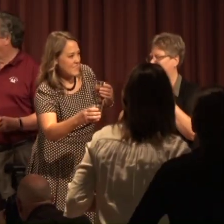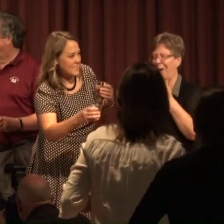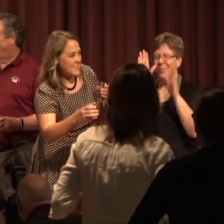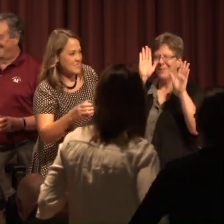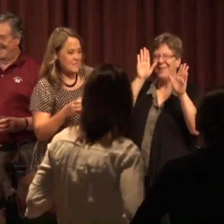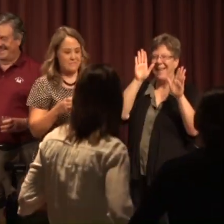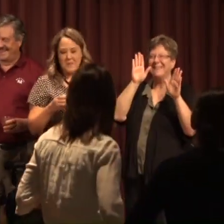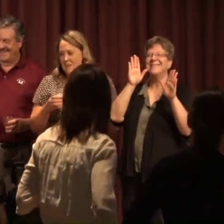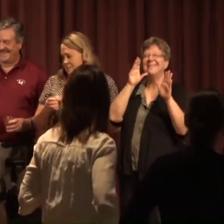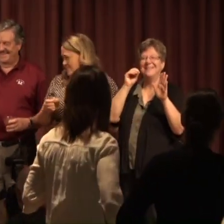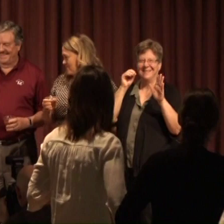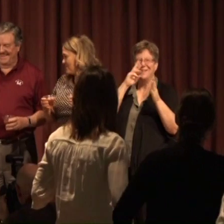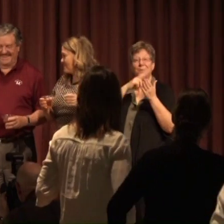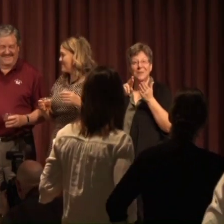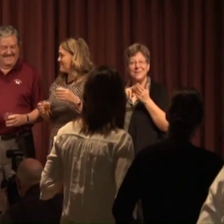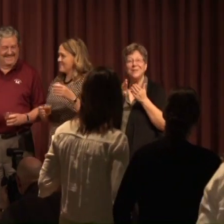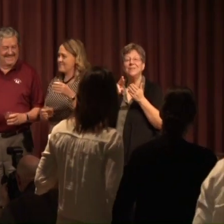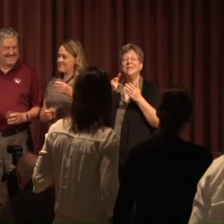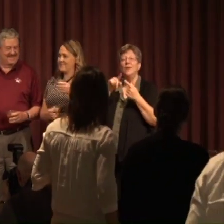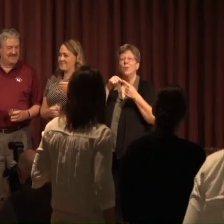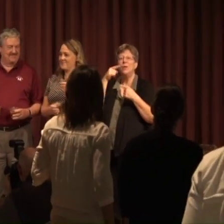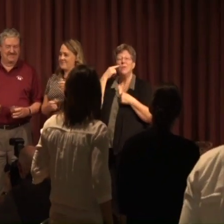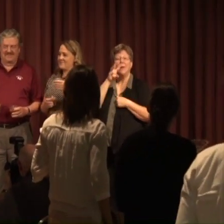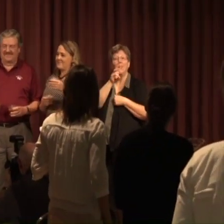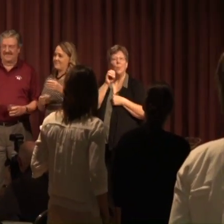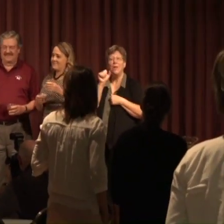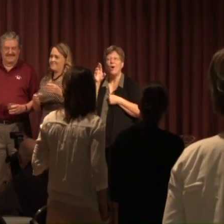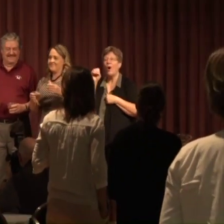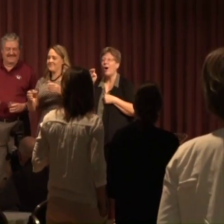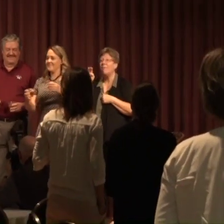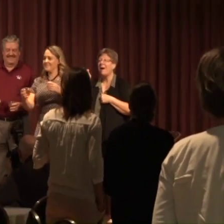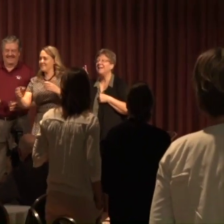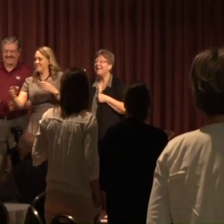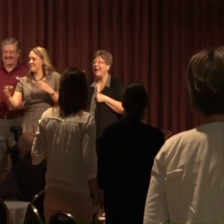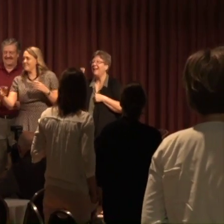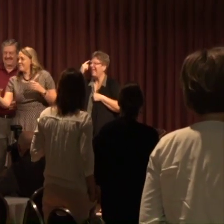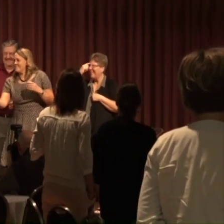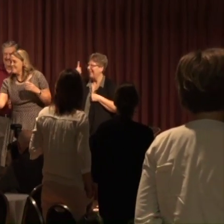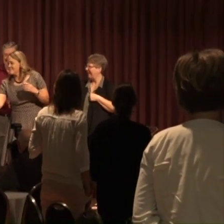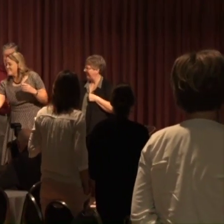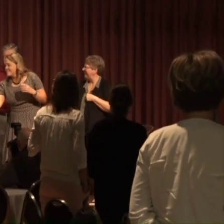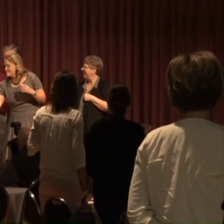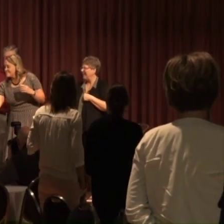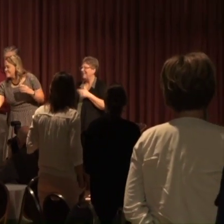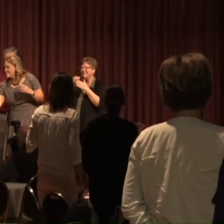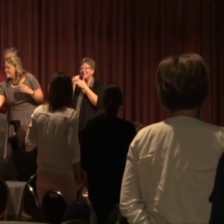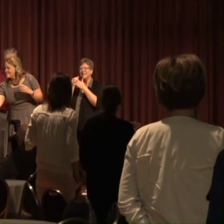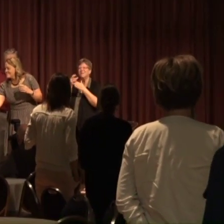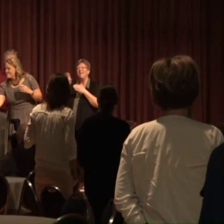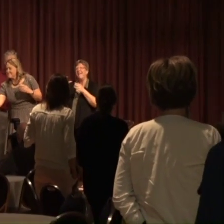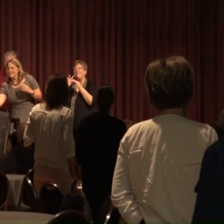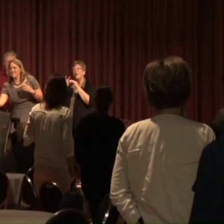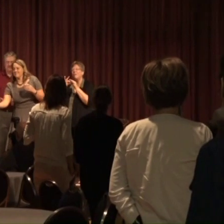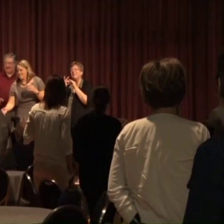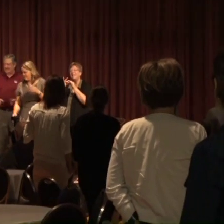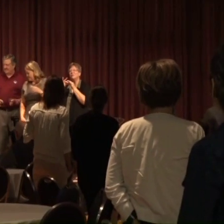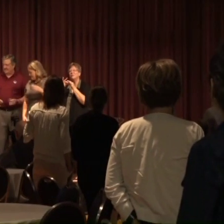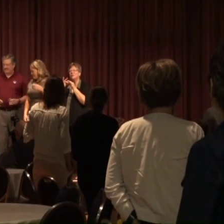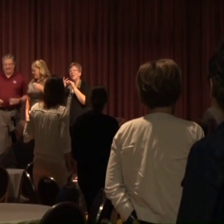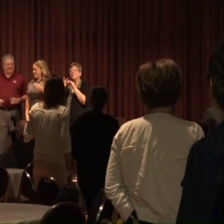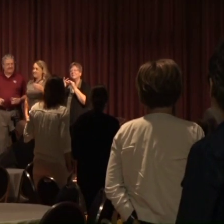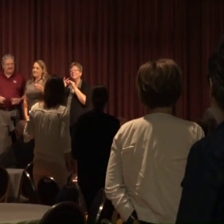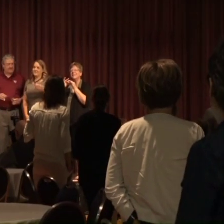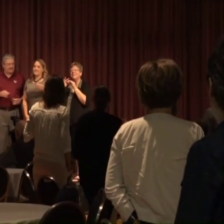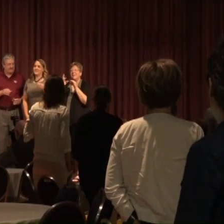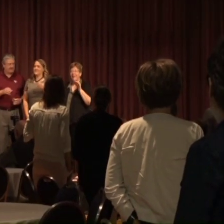And when you think we are Montana Think of these leaders And the relationships they have invested in